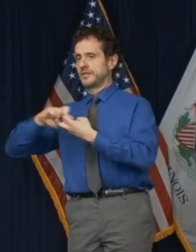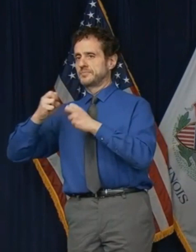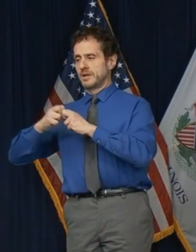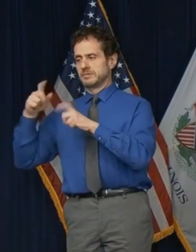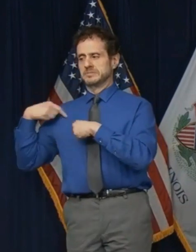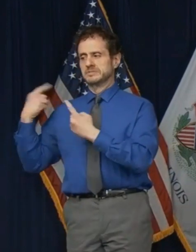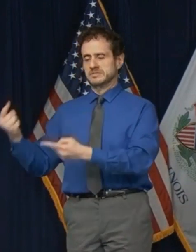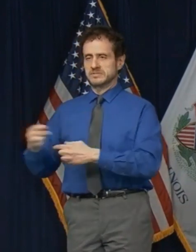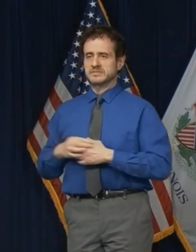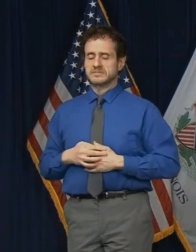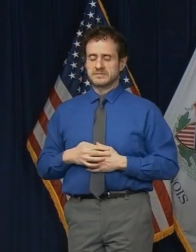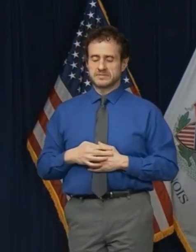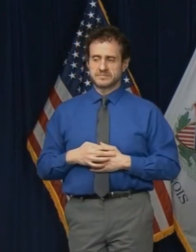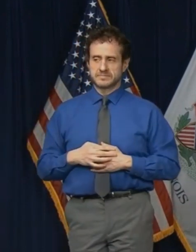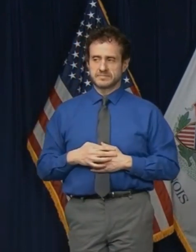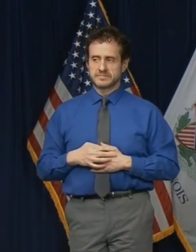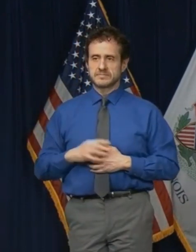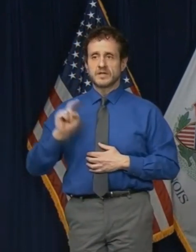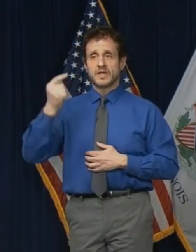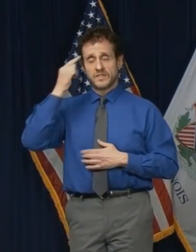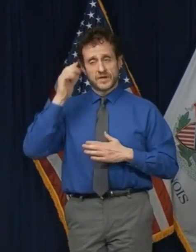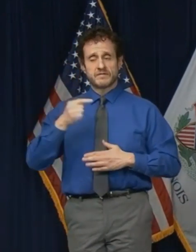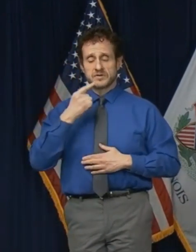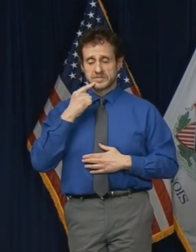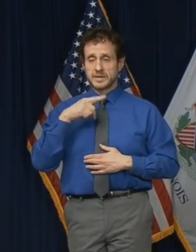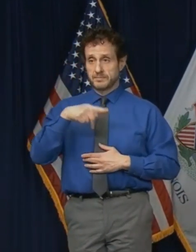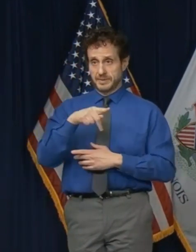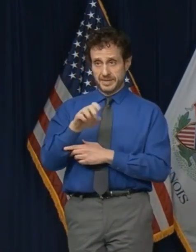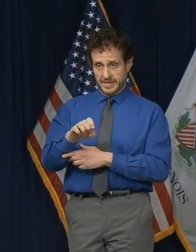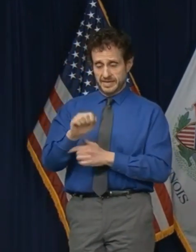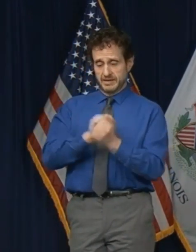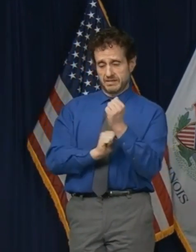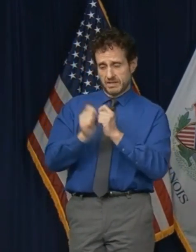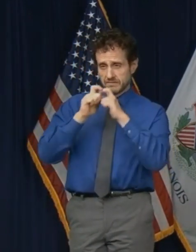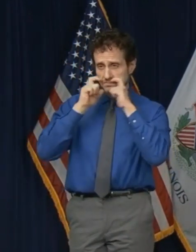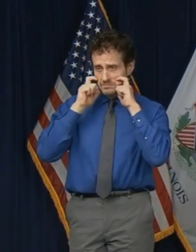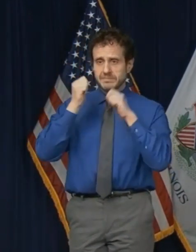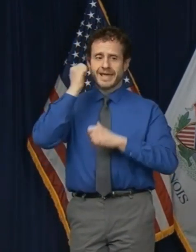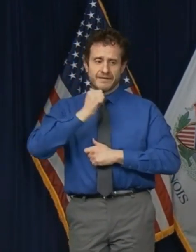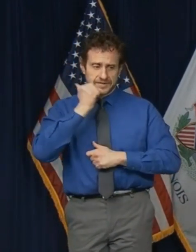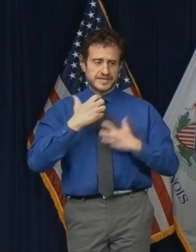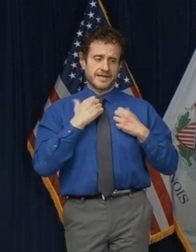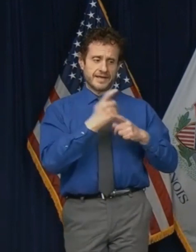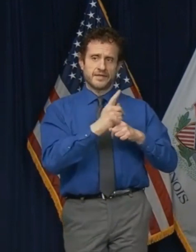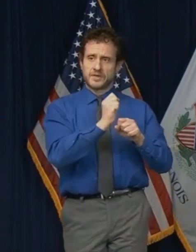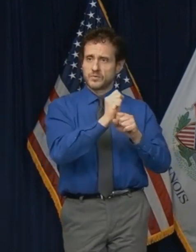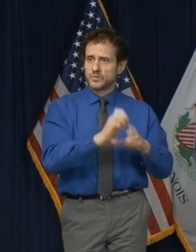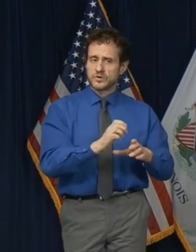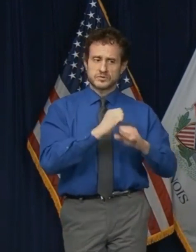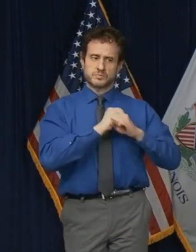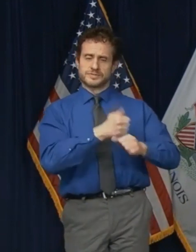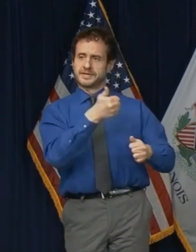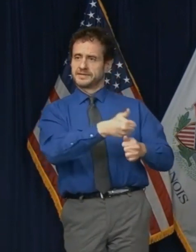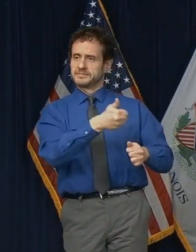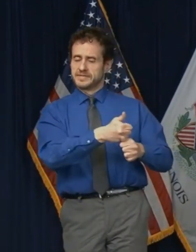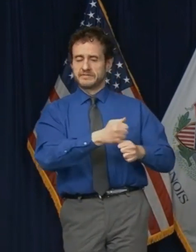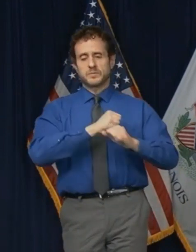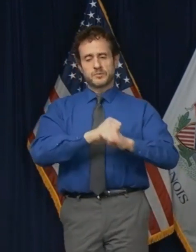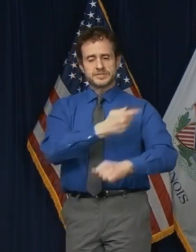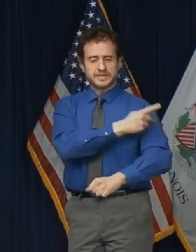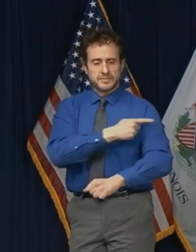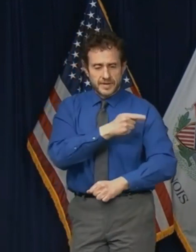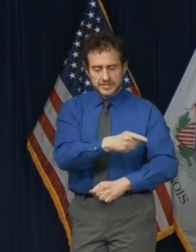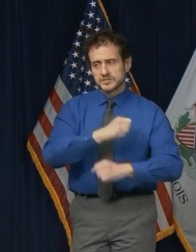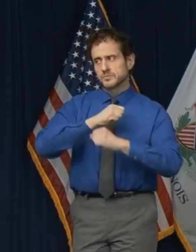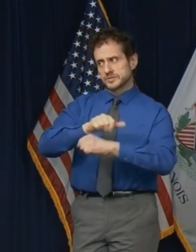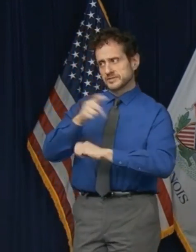discussed, personal protective equipment is used every day by healthcare personnel to protect themselves, the patients, and the others,